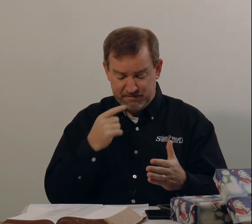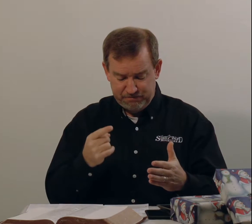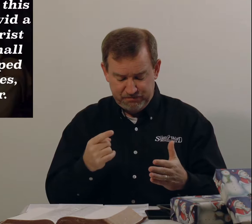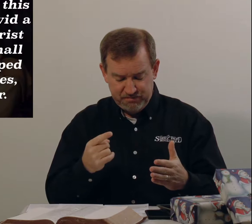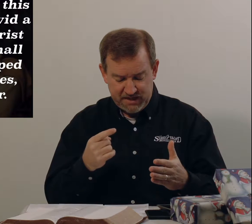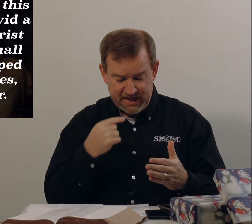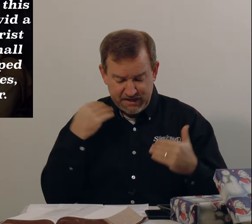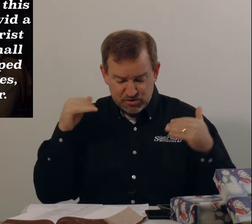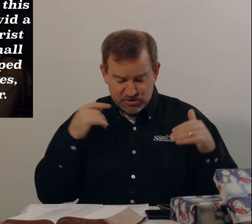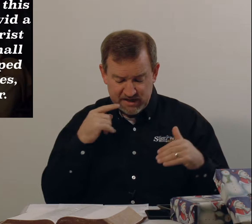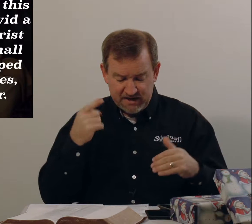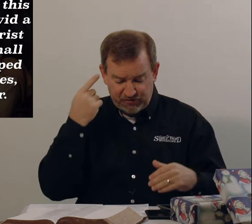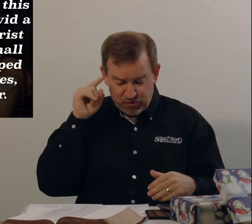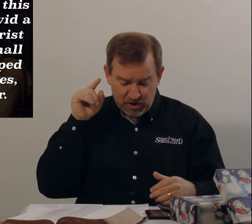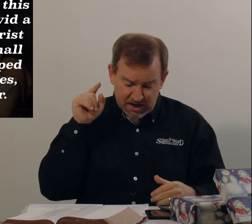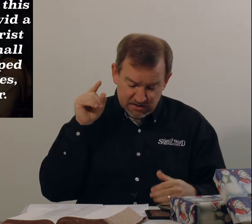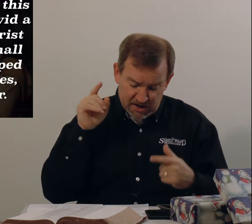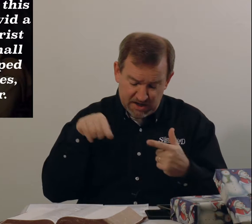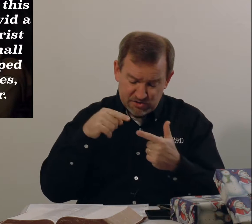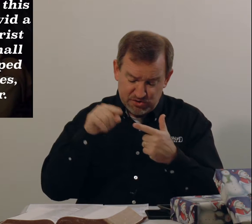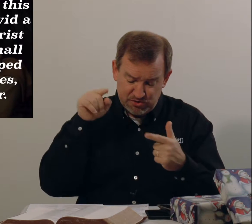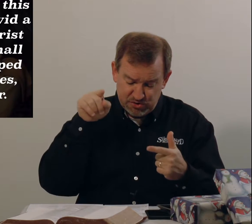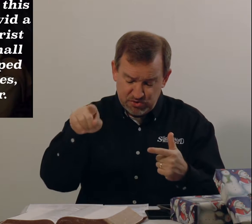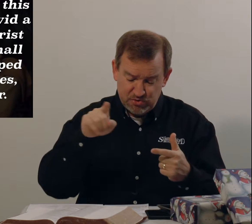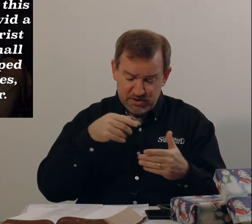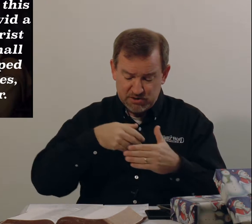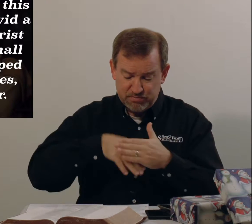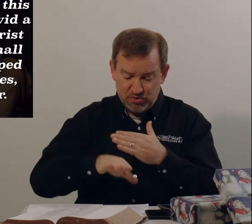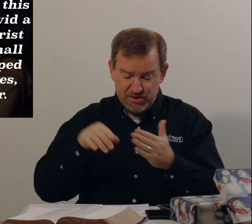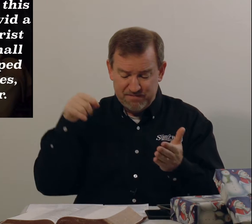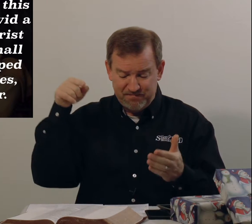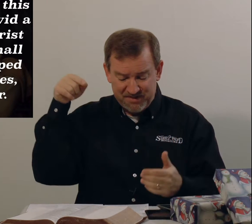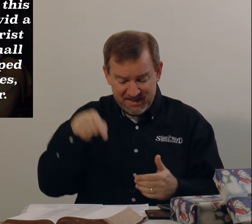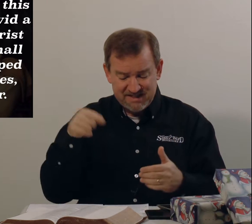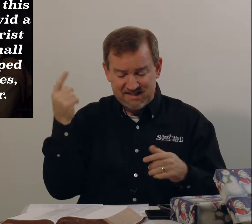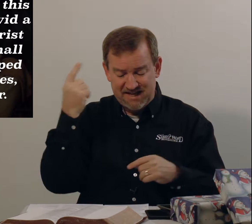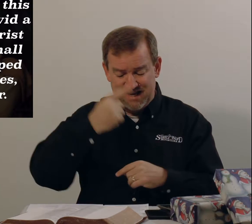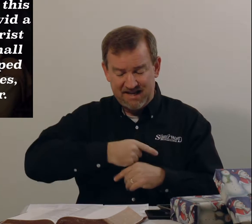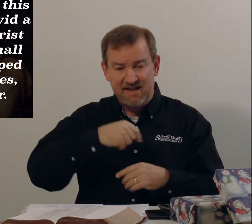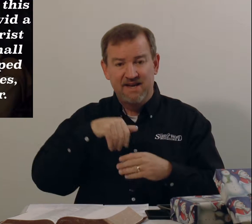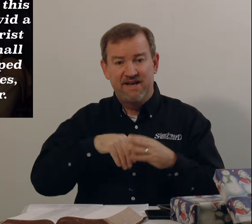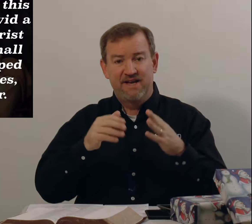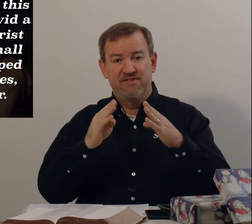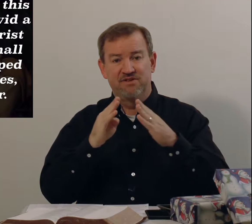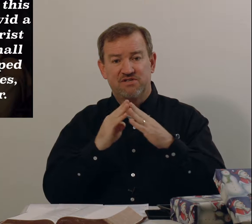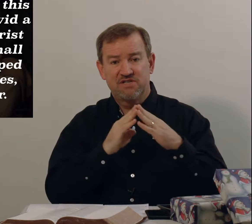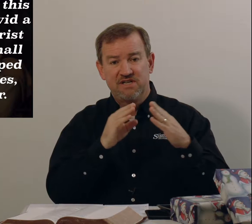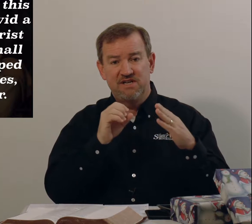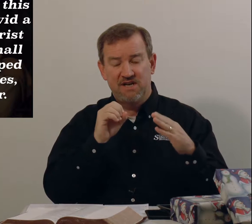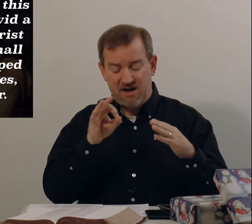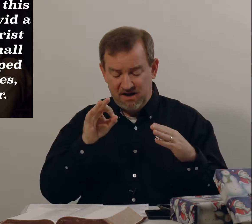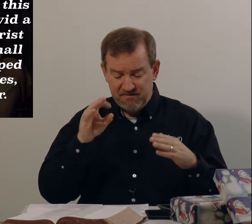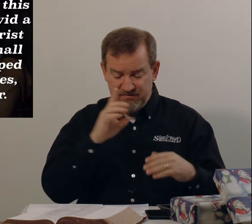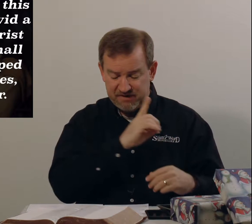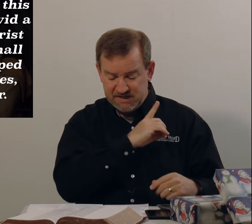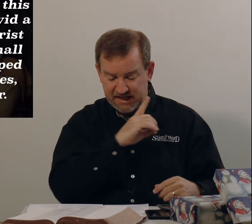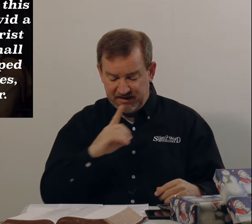the angel says, for unto you is born this day in the city of David,